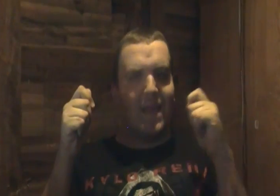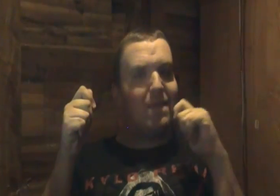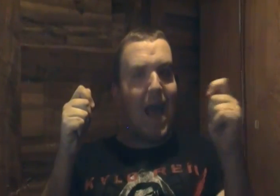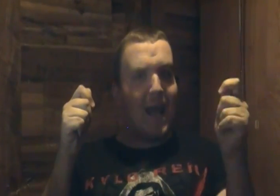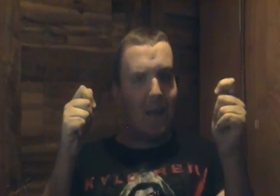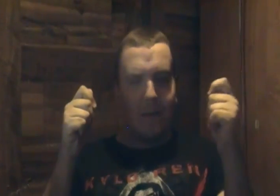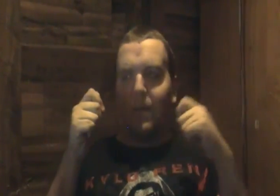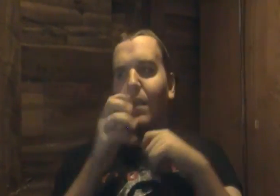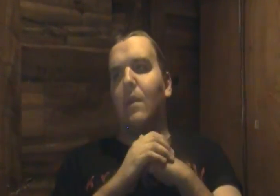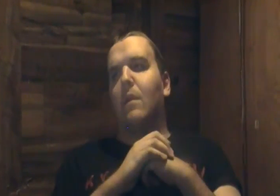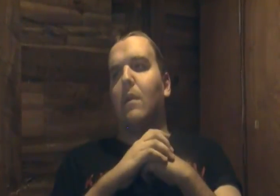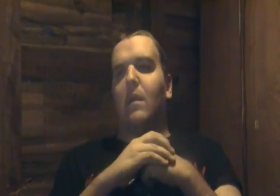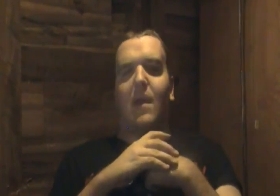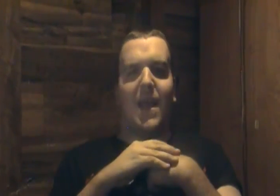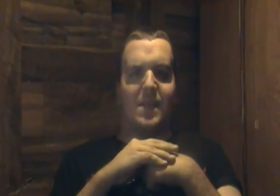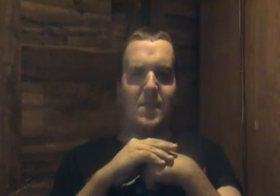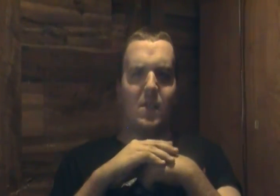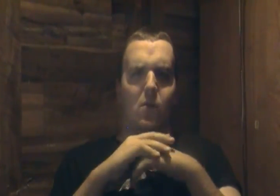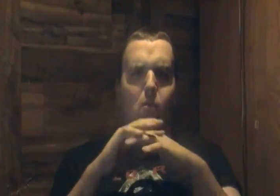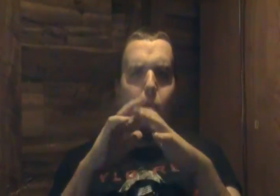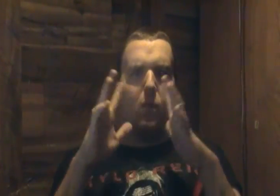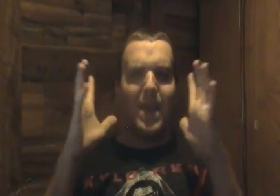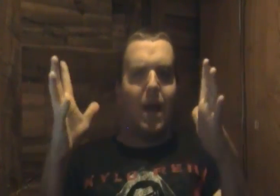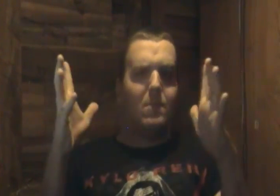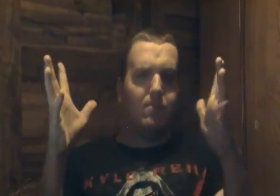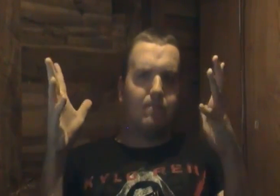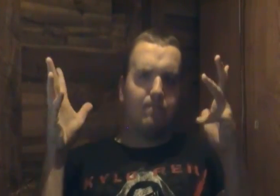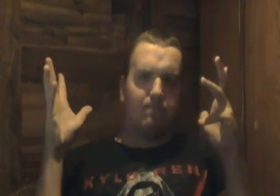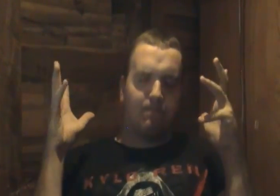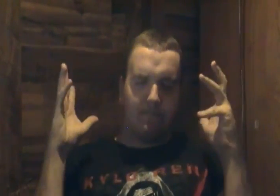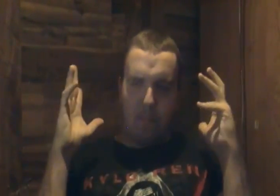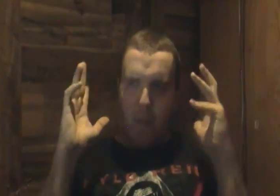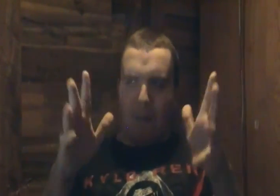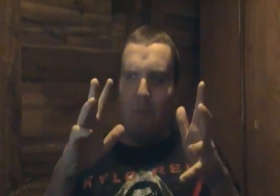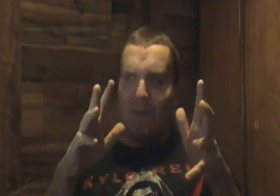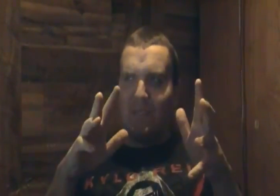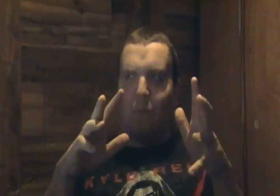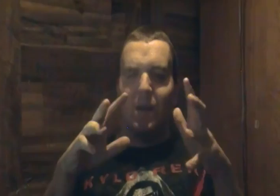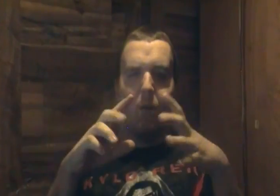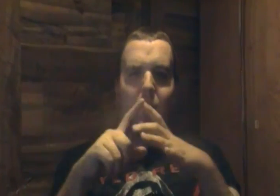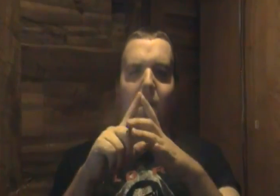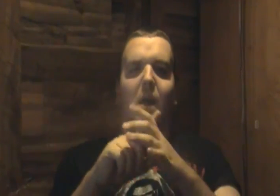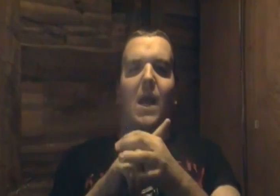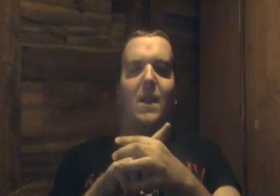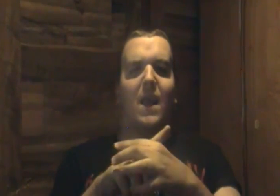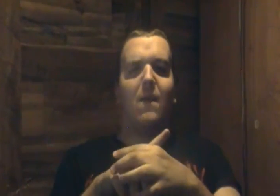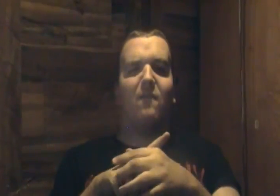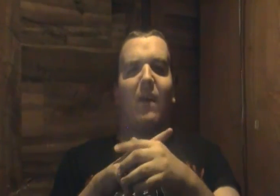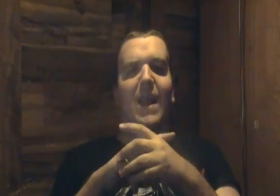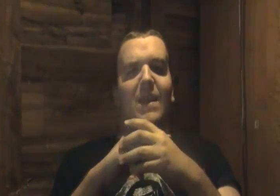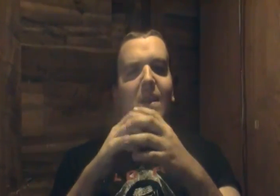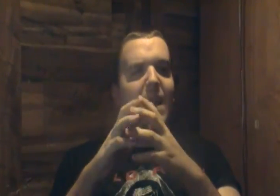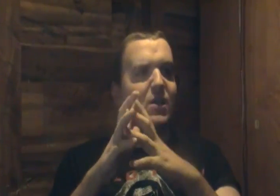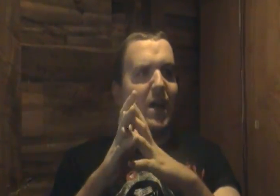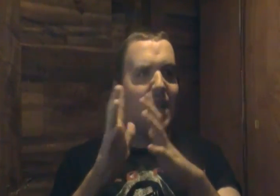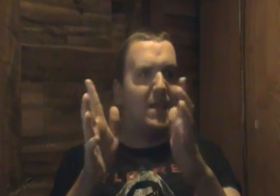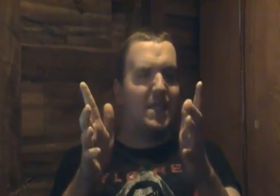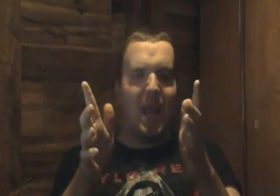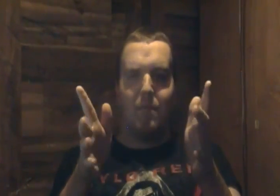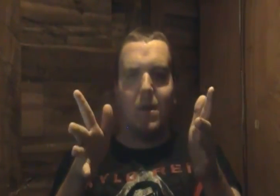in Dak and so yeah when he's going on they're fighting and trying to escape